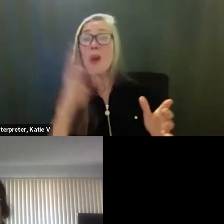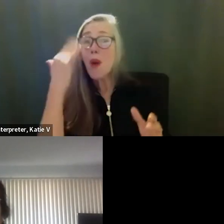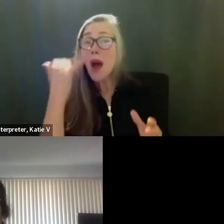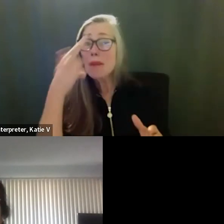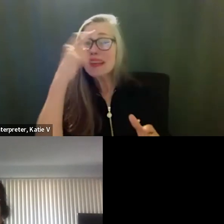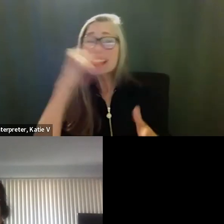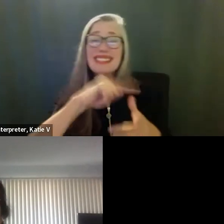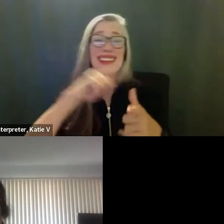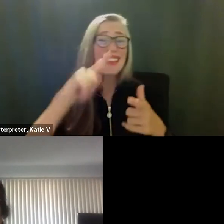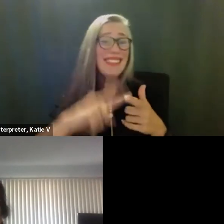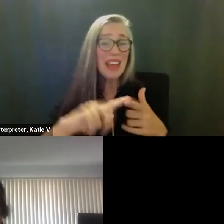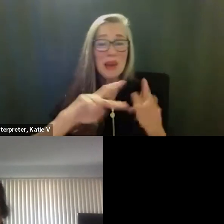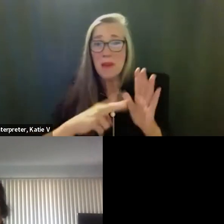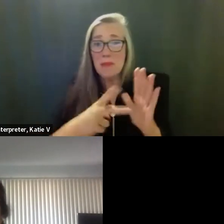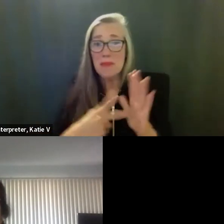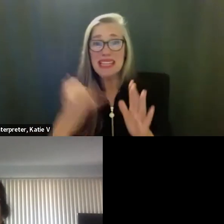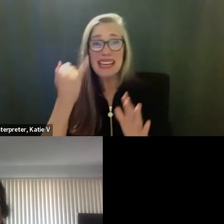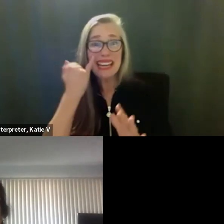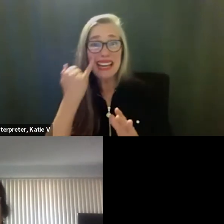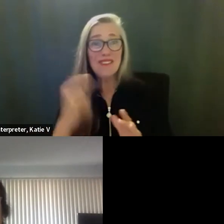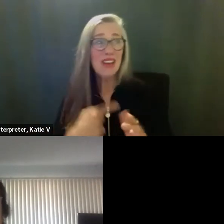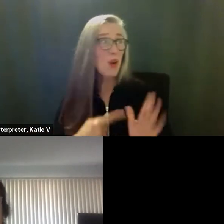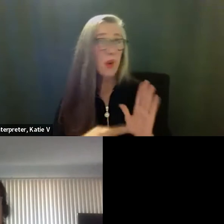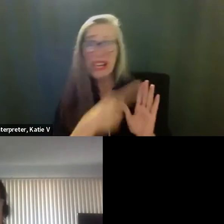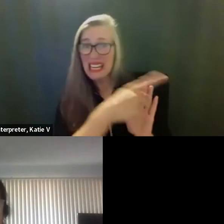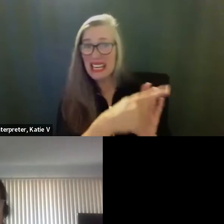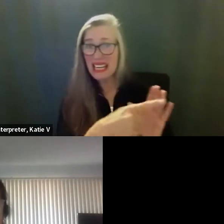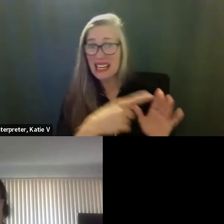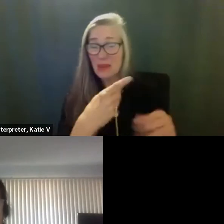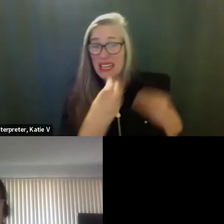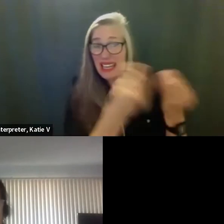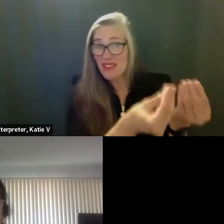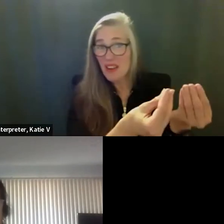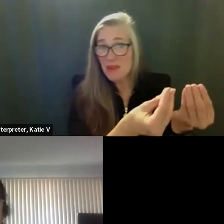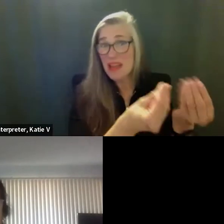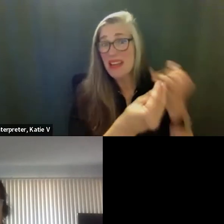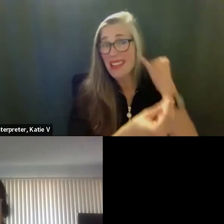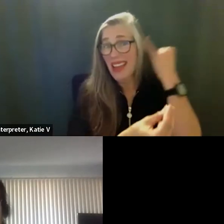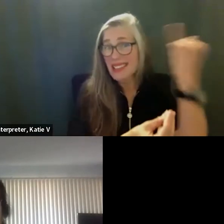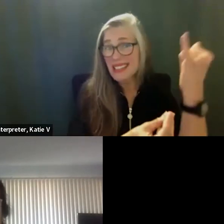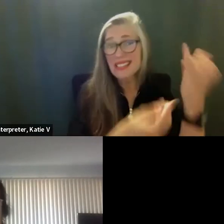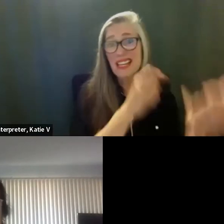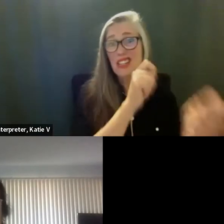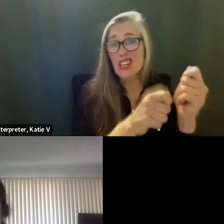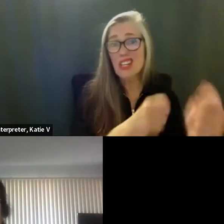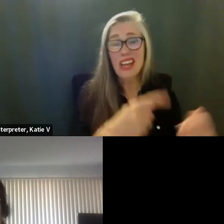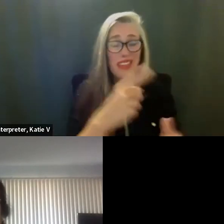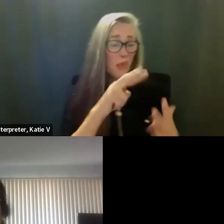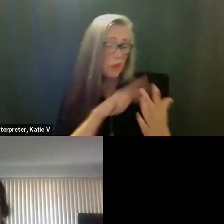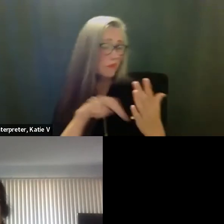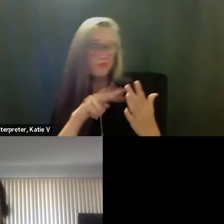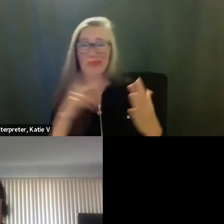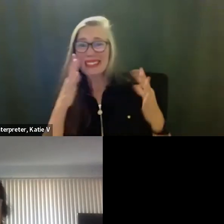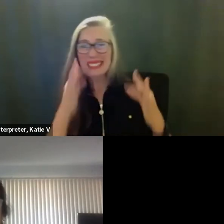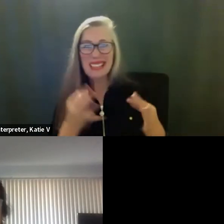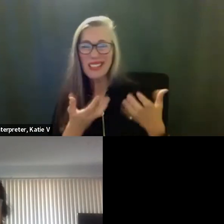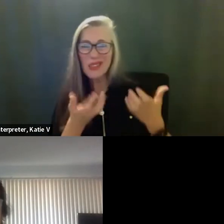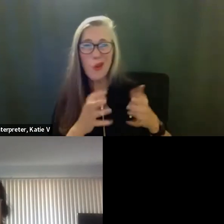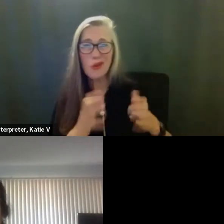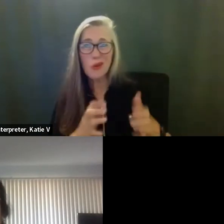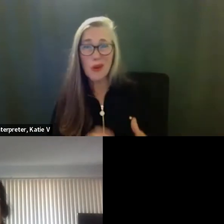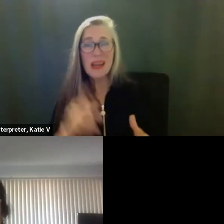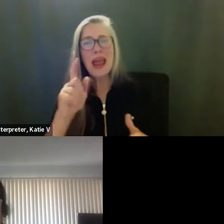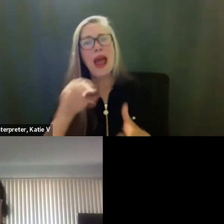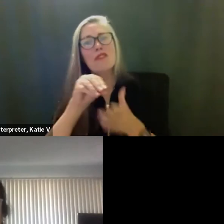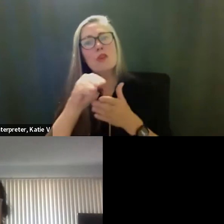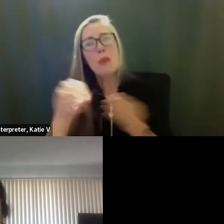Okay. No additional comments. May I have a motion to approve F2? So moved. Caps. Do I have a second? Second.